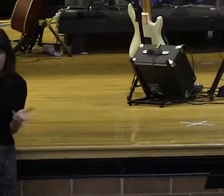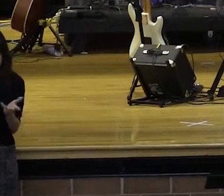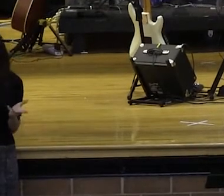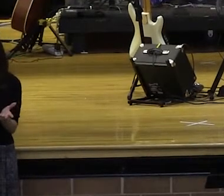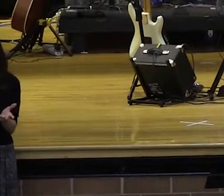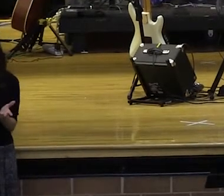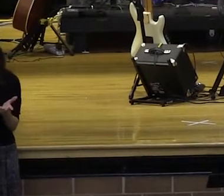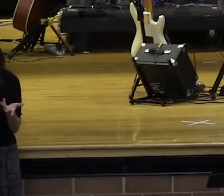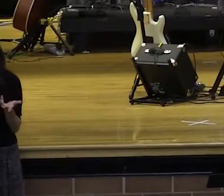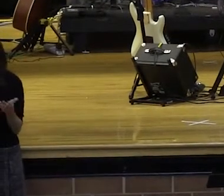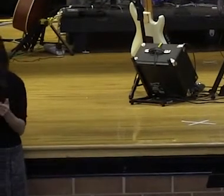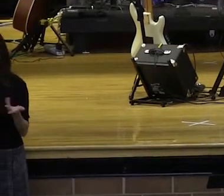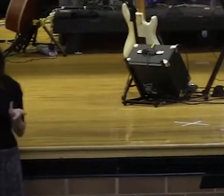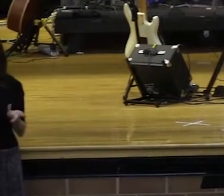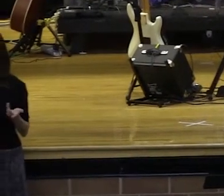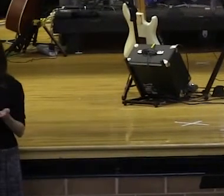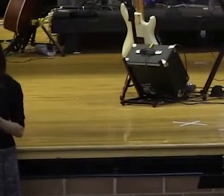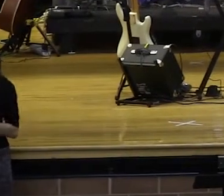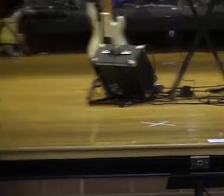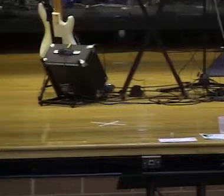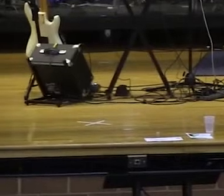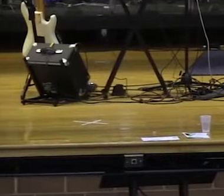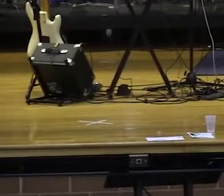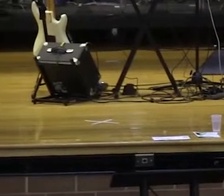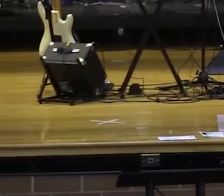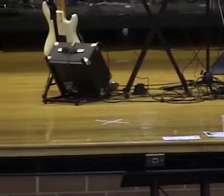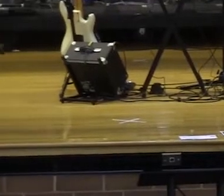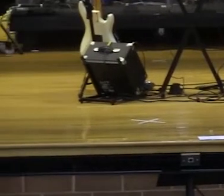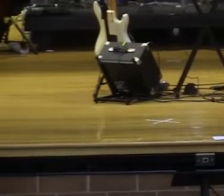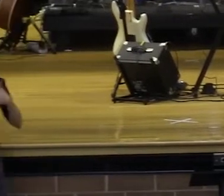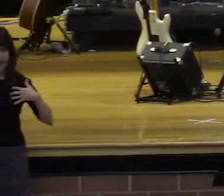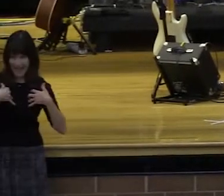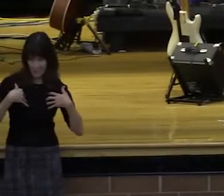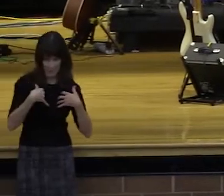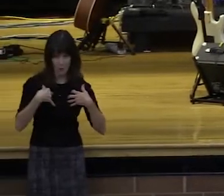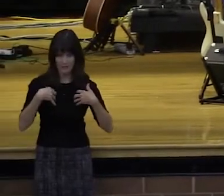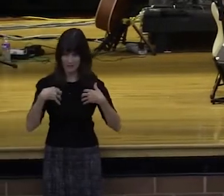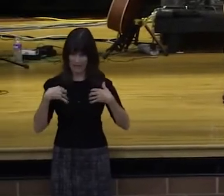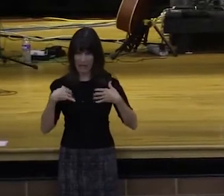fur of their sheep, the wool of their sheep, the fuzzy of their sheep, whatever the sheep give us.